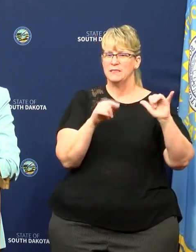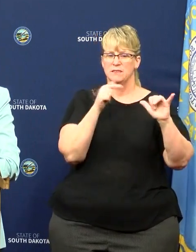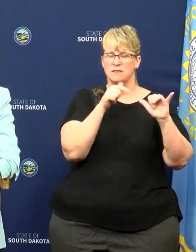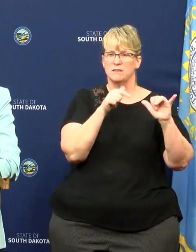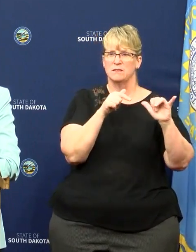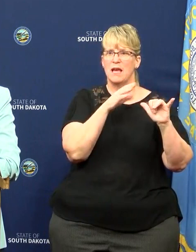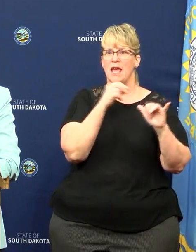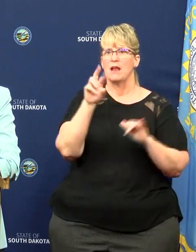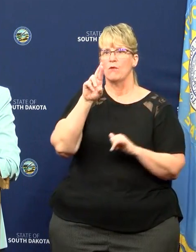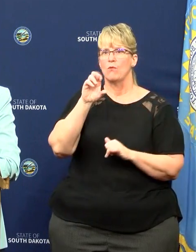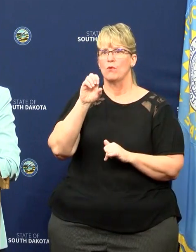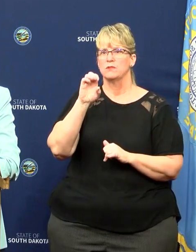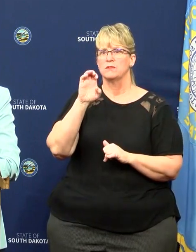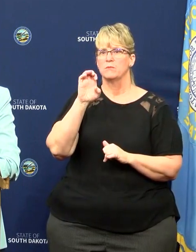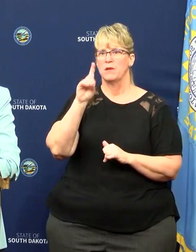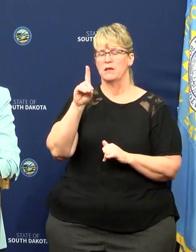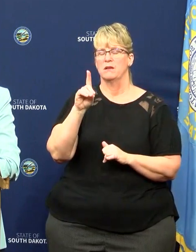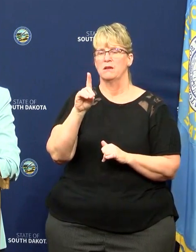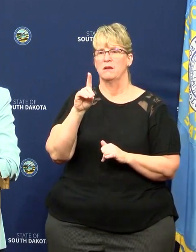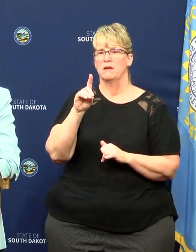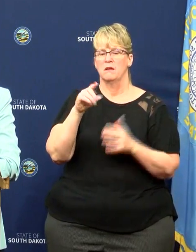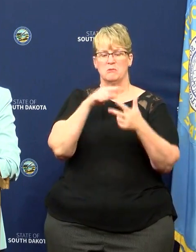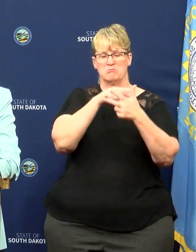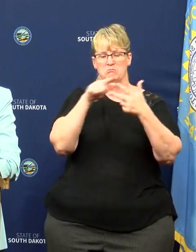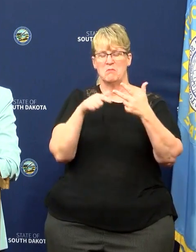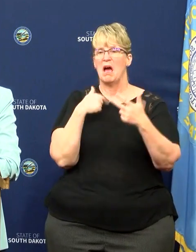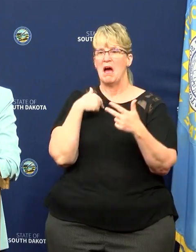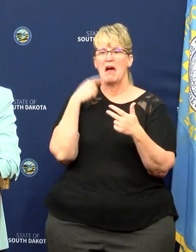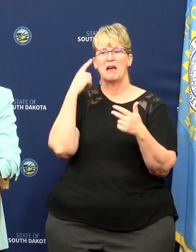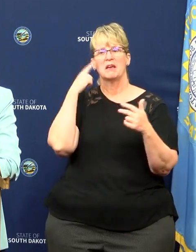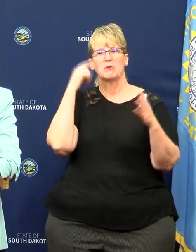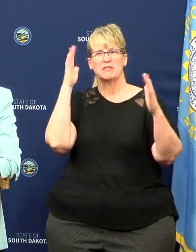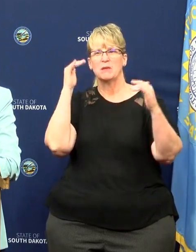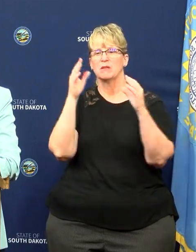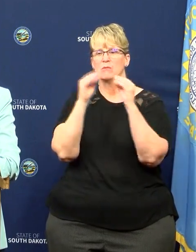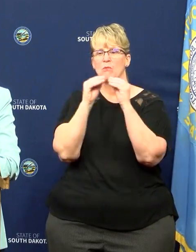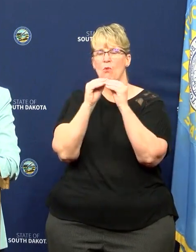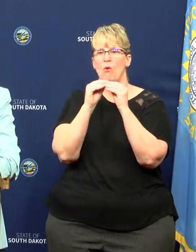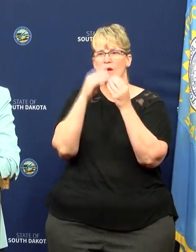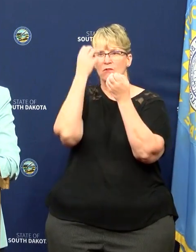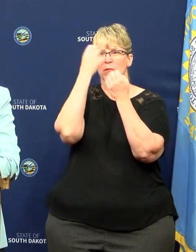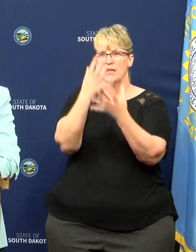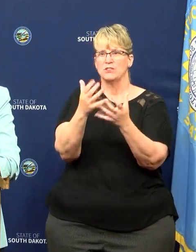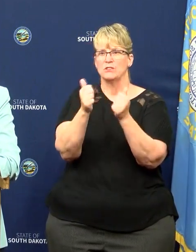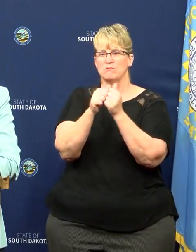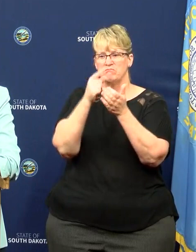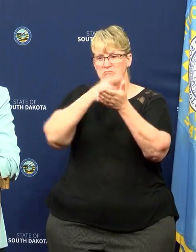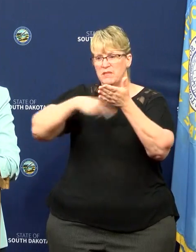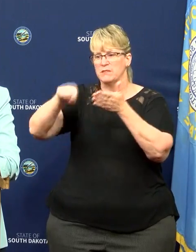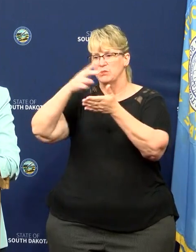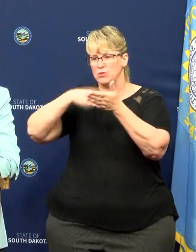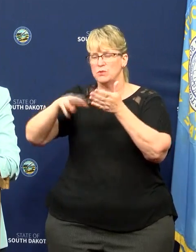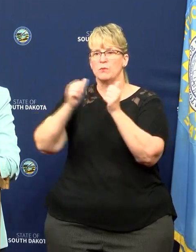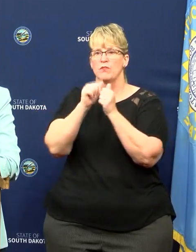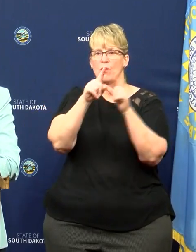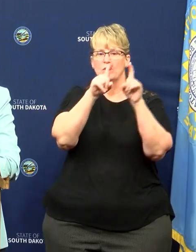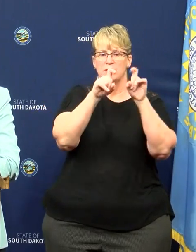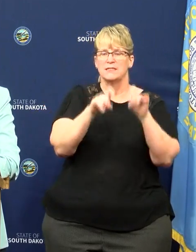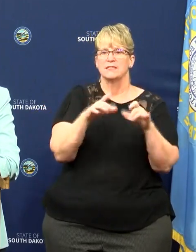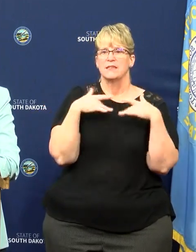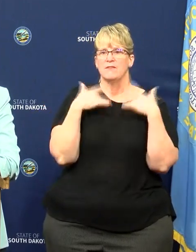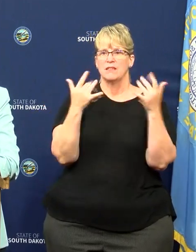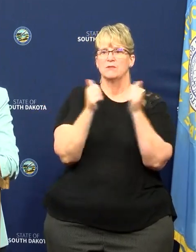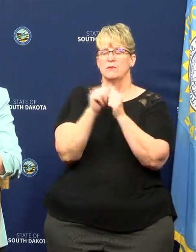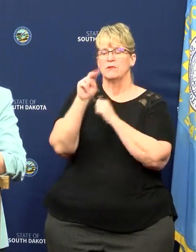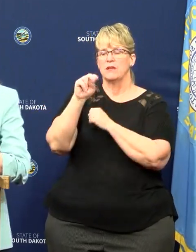as well as Rosebud. And so I expect that in the coming weeks we'll have more details around those kinds of testing events in